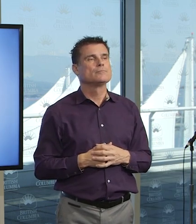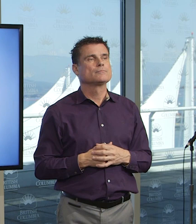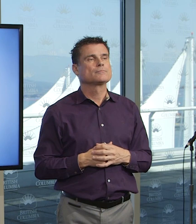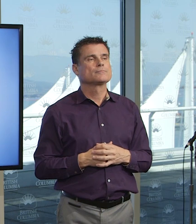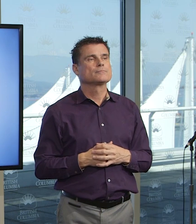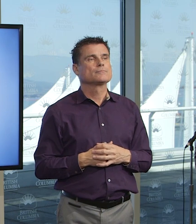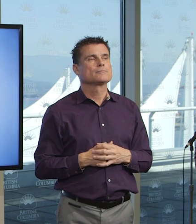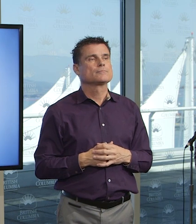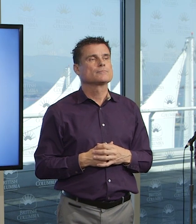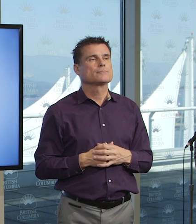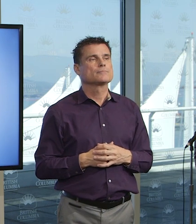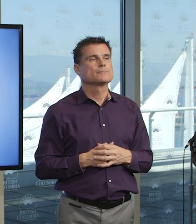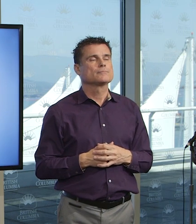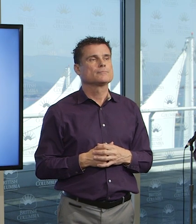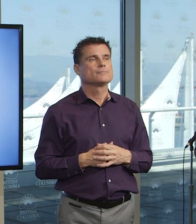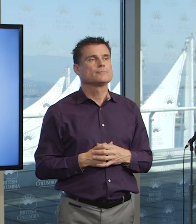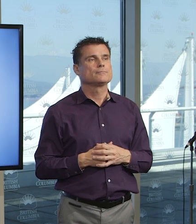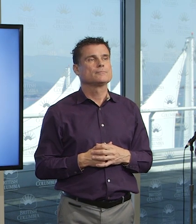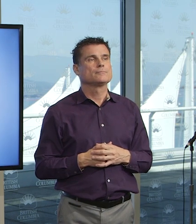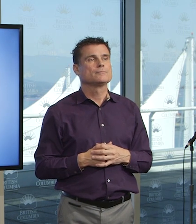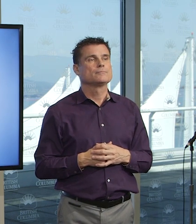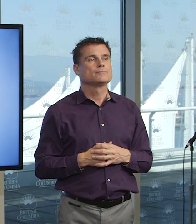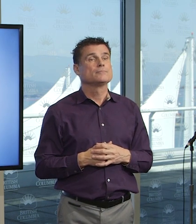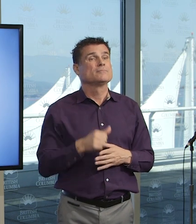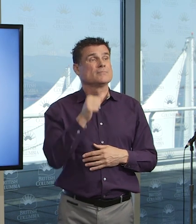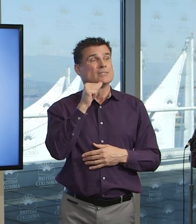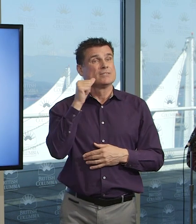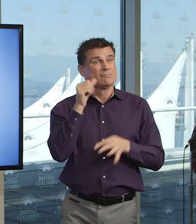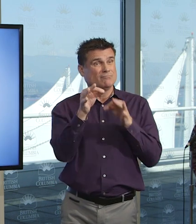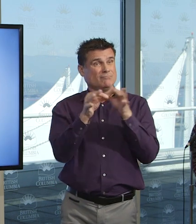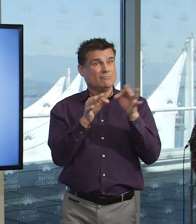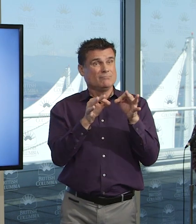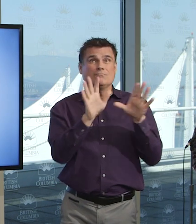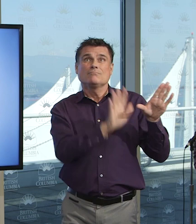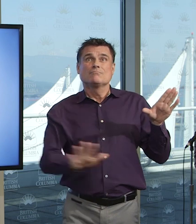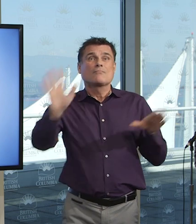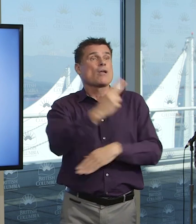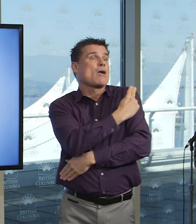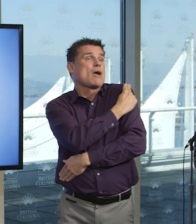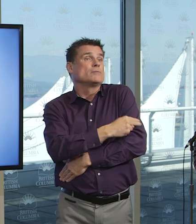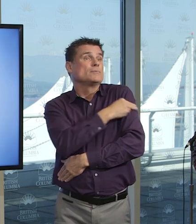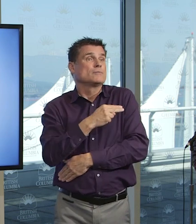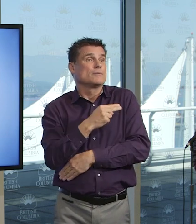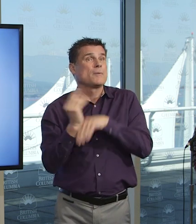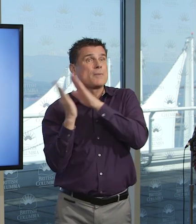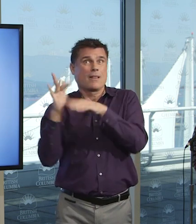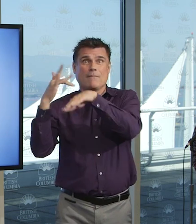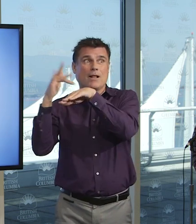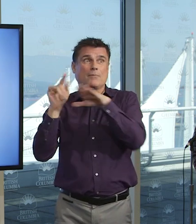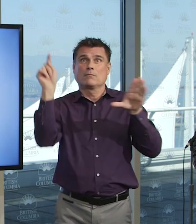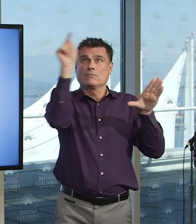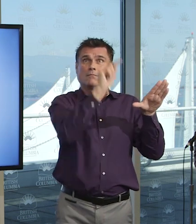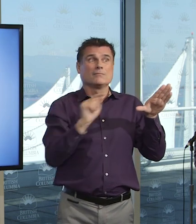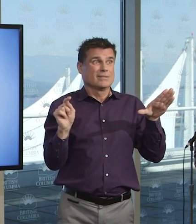about acute care beds in the last few days. That represents 27 people in acute care, 12 people in ICU, which is an increase of two